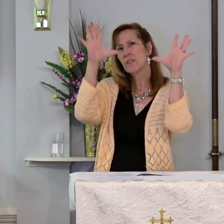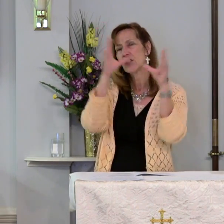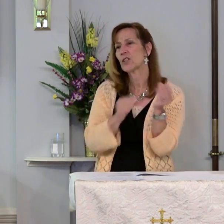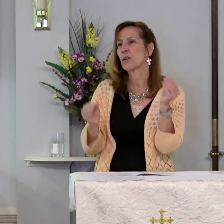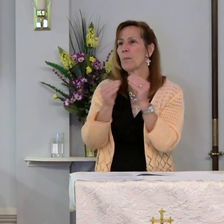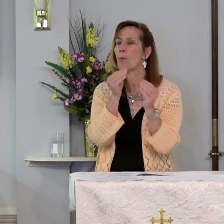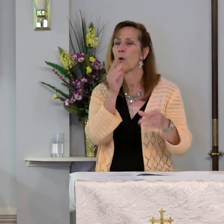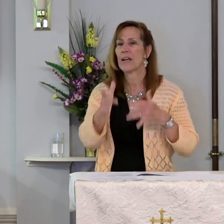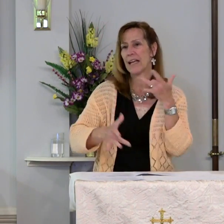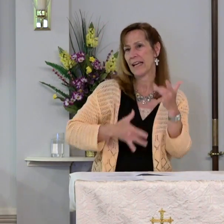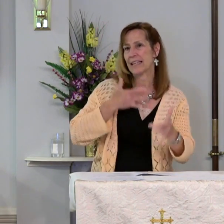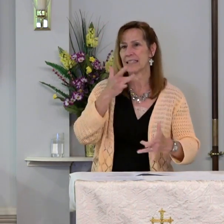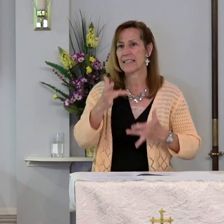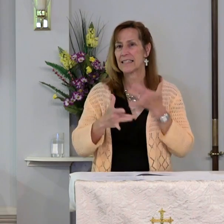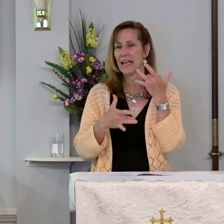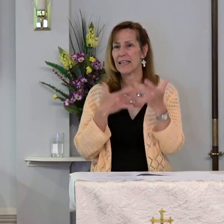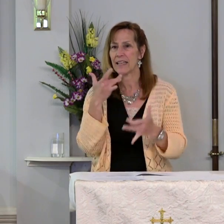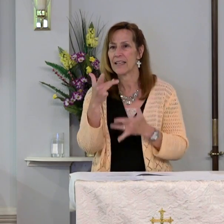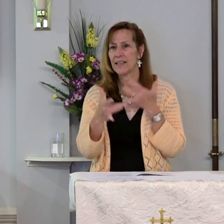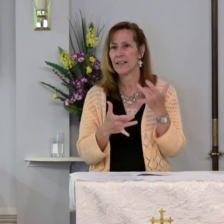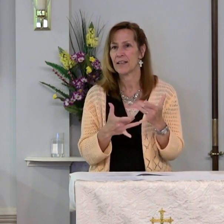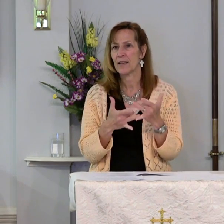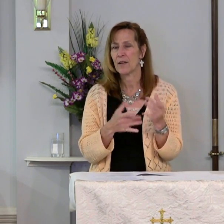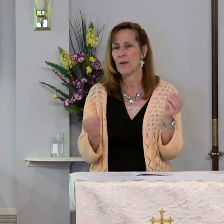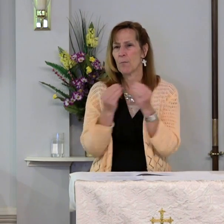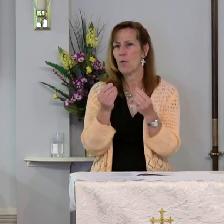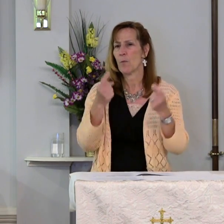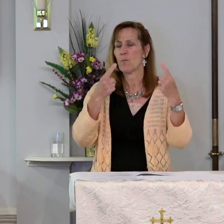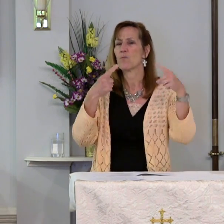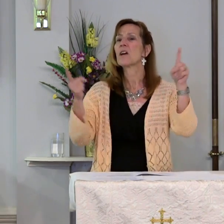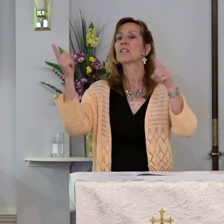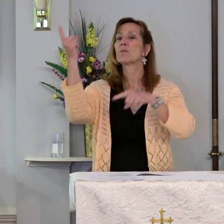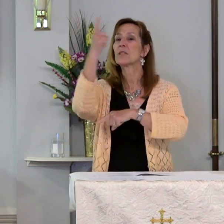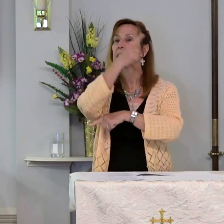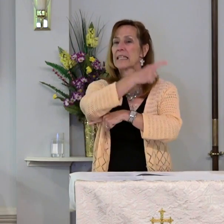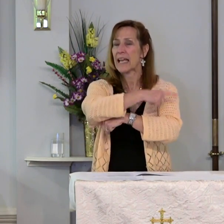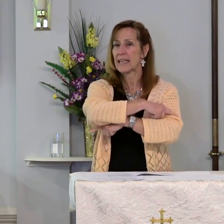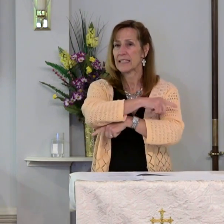exciting, much more prosperous days.